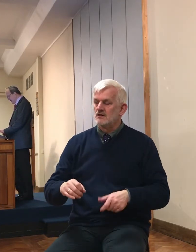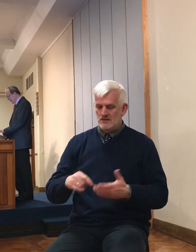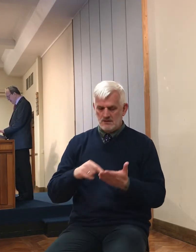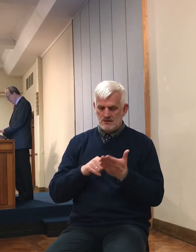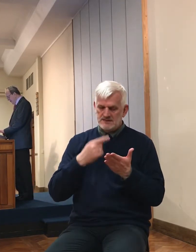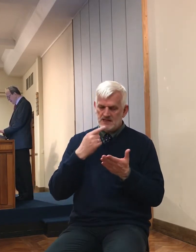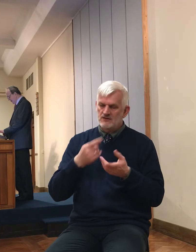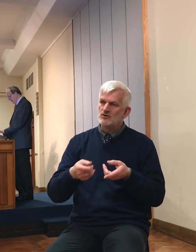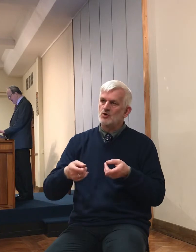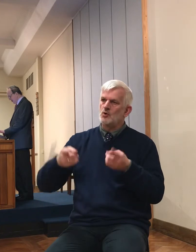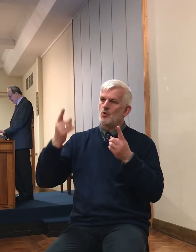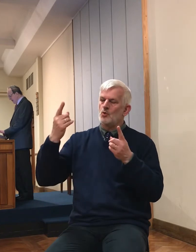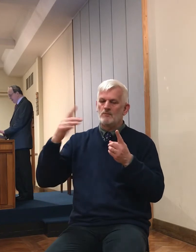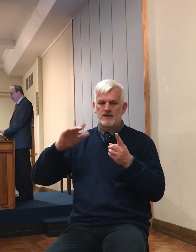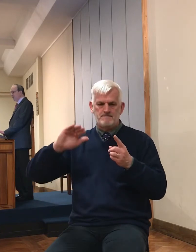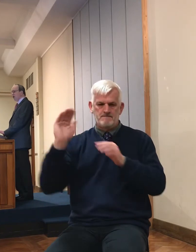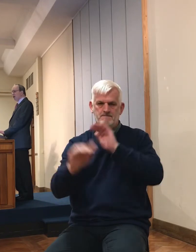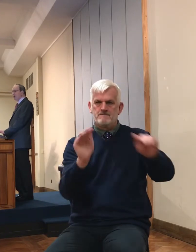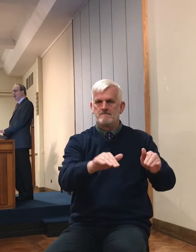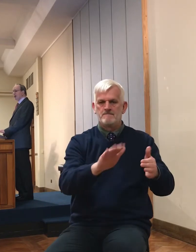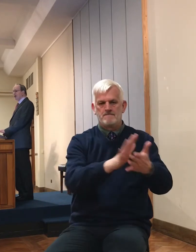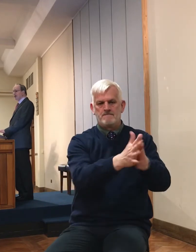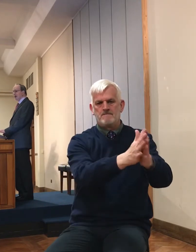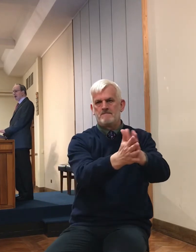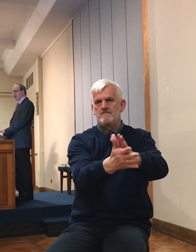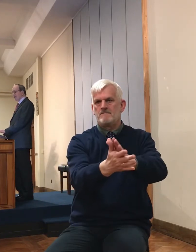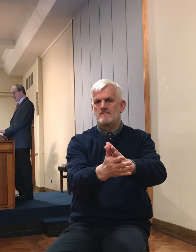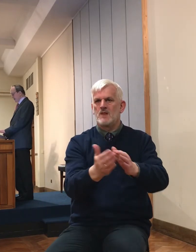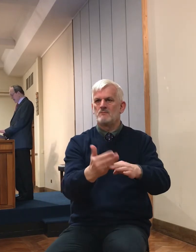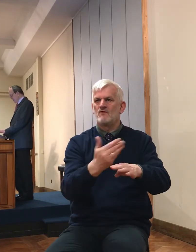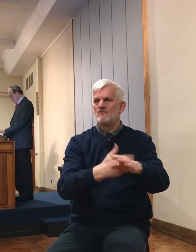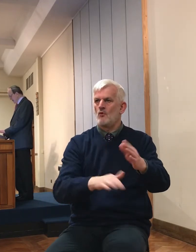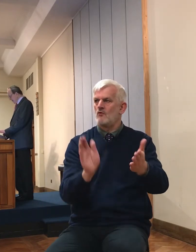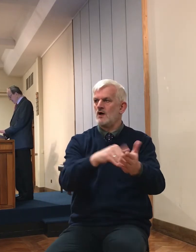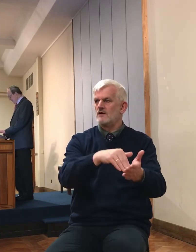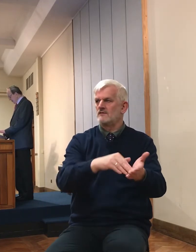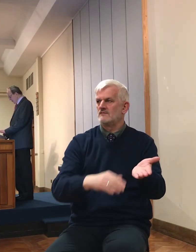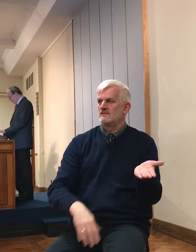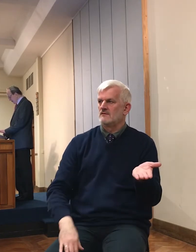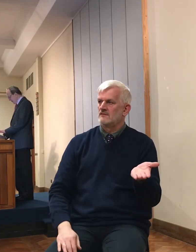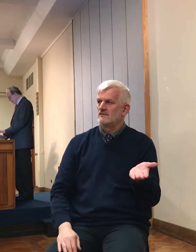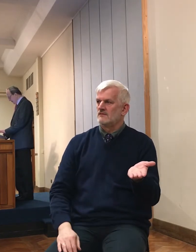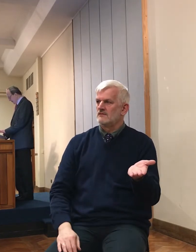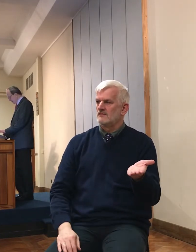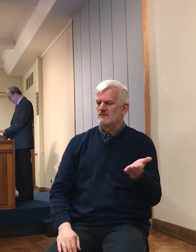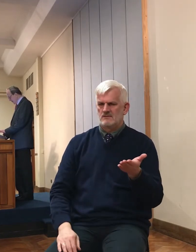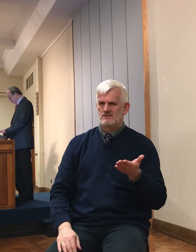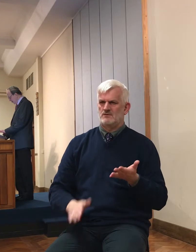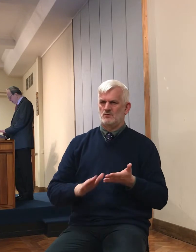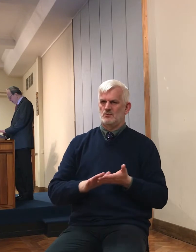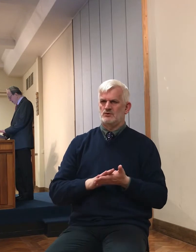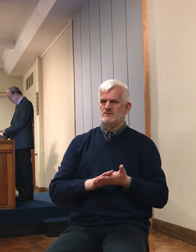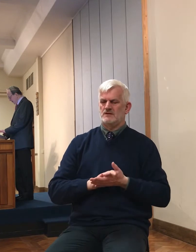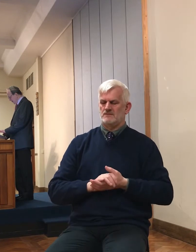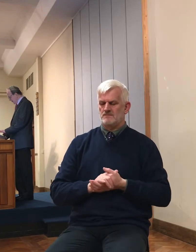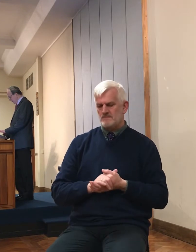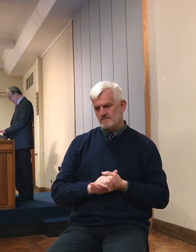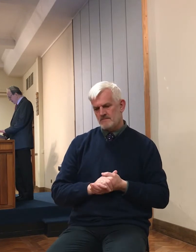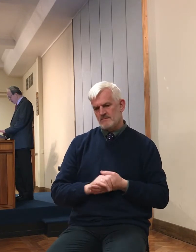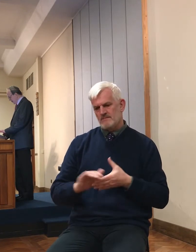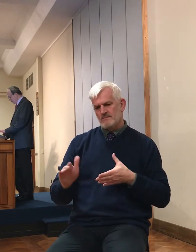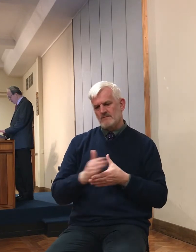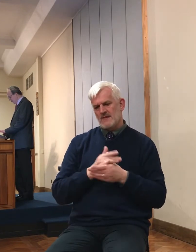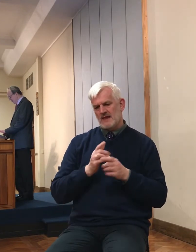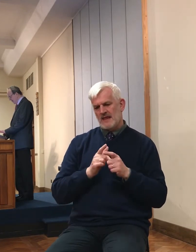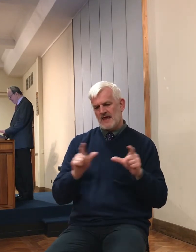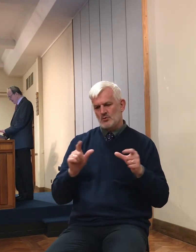discomforted them before Israel. Which literally means, the Hebrew, that